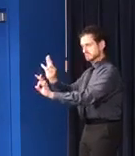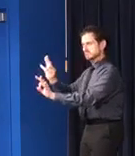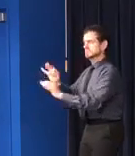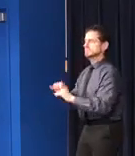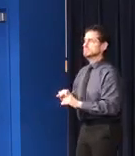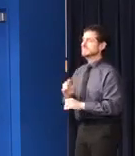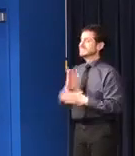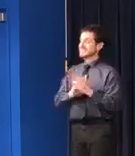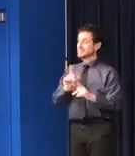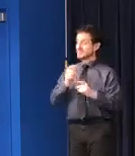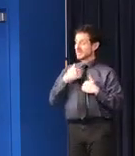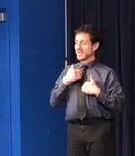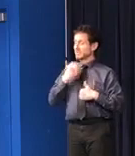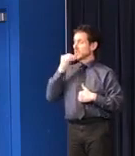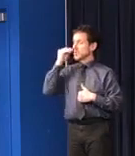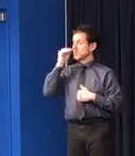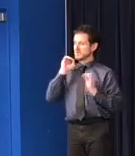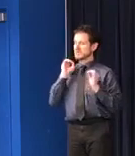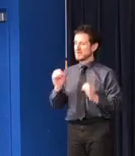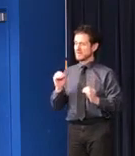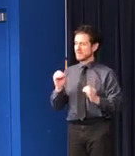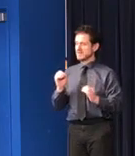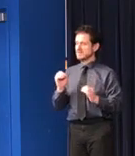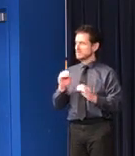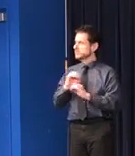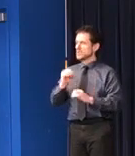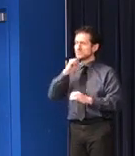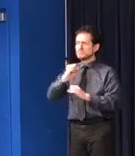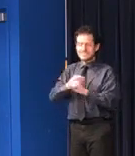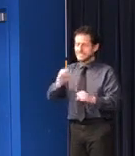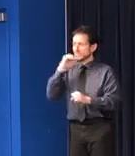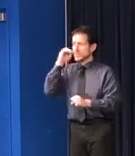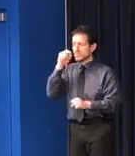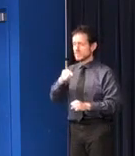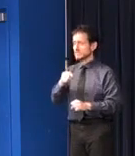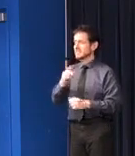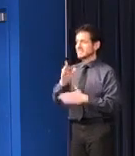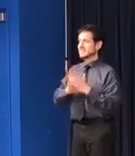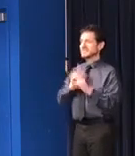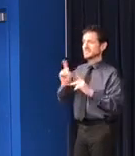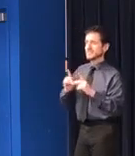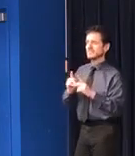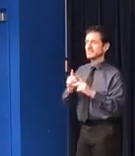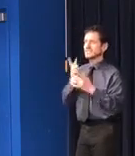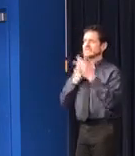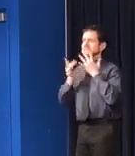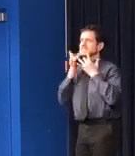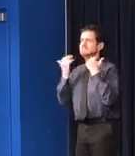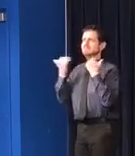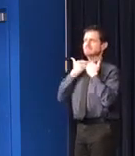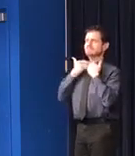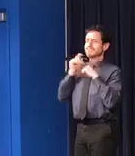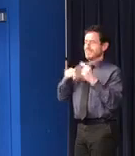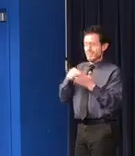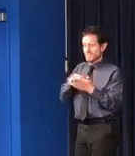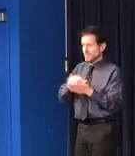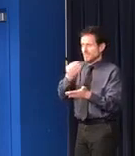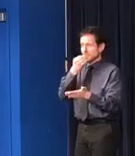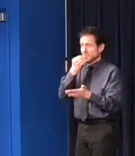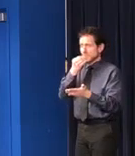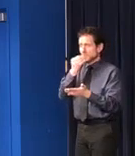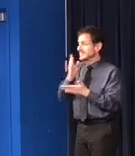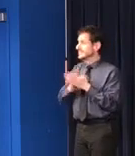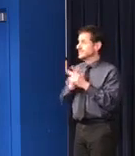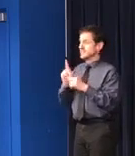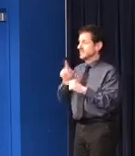home to go to. Not everyone has the same ability to put food on the table. Not everyone can stay at home with